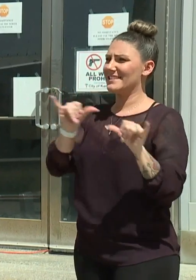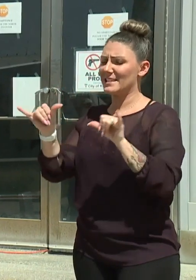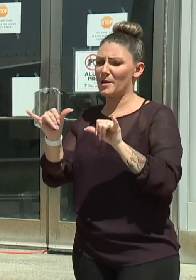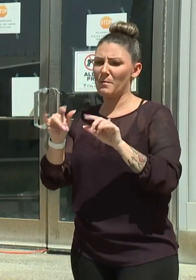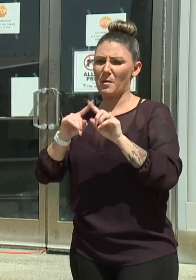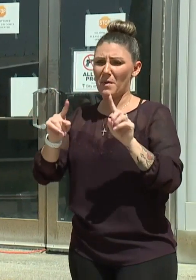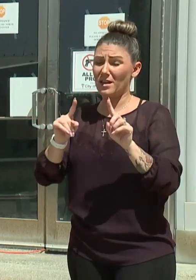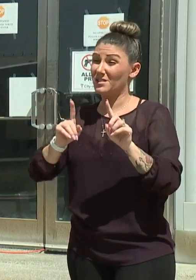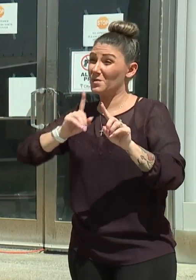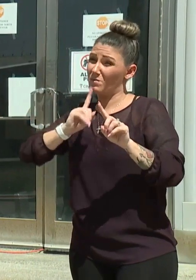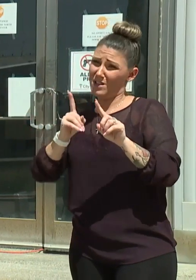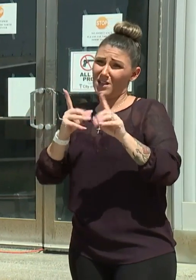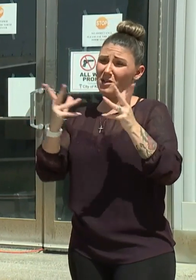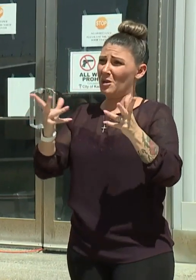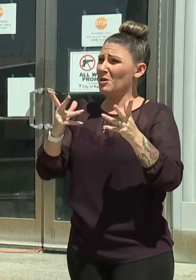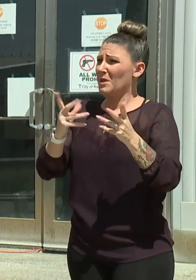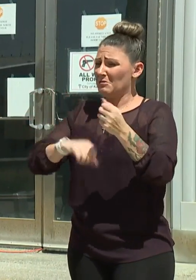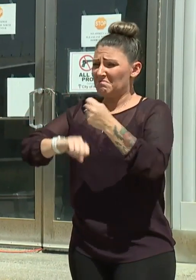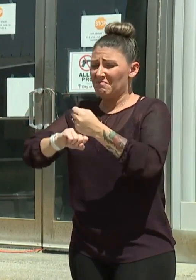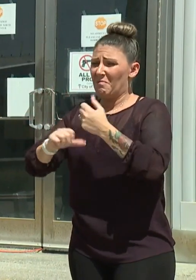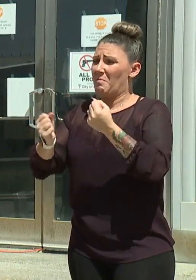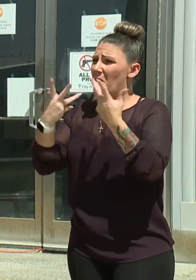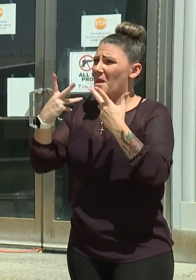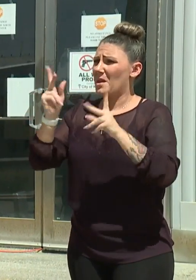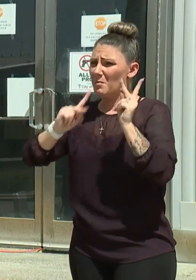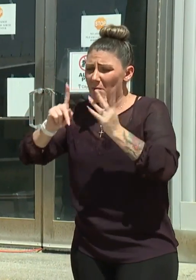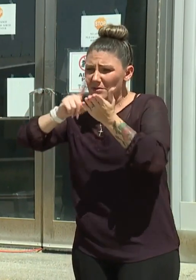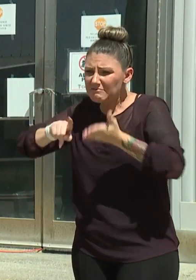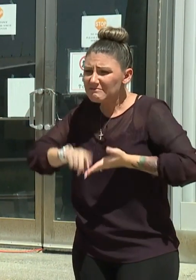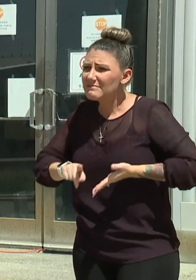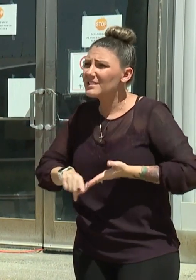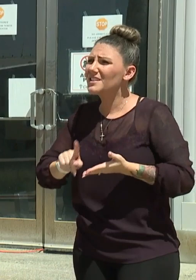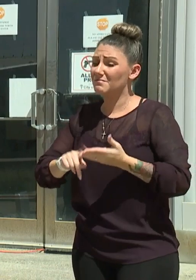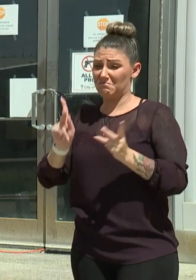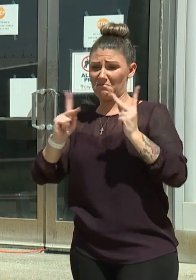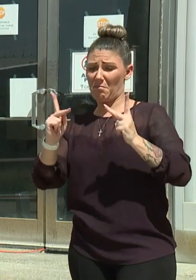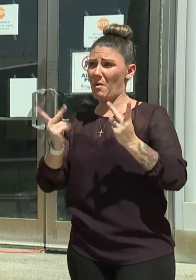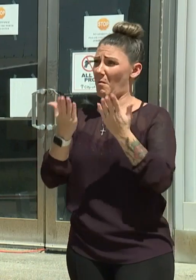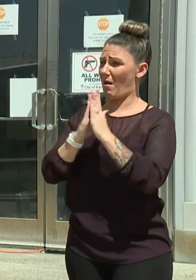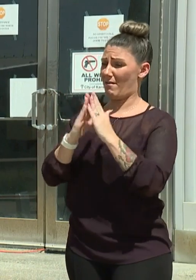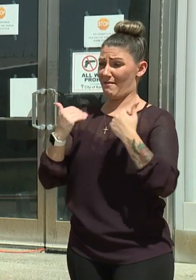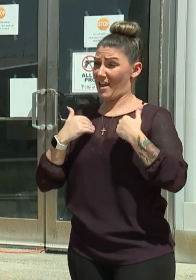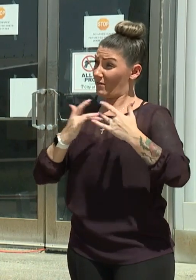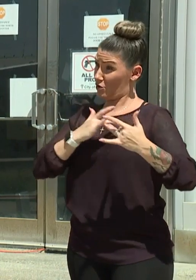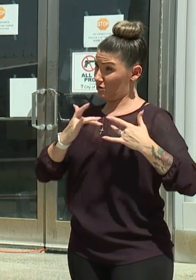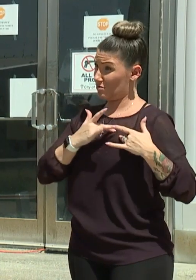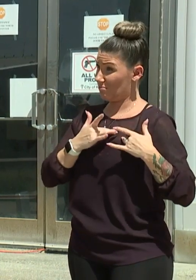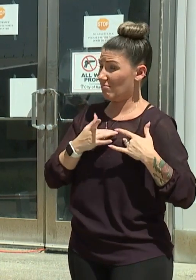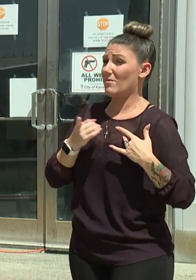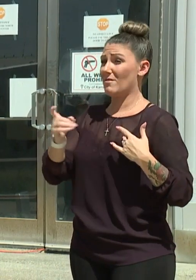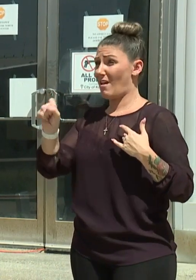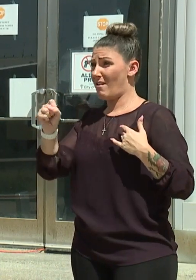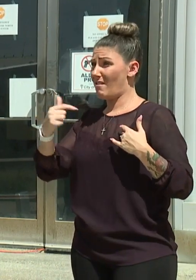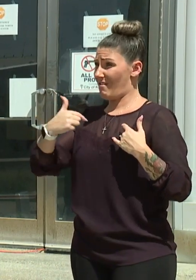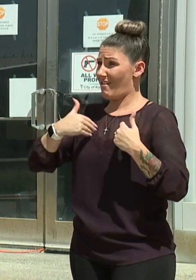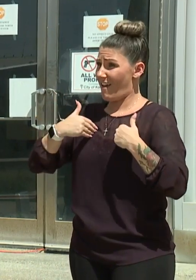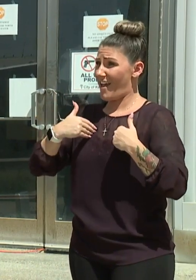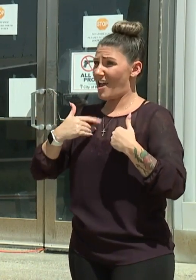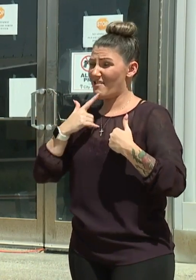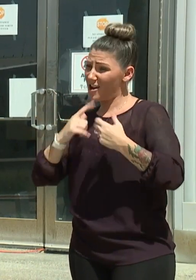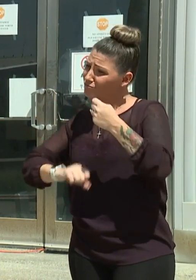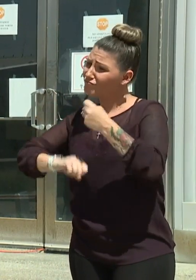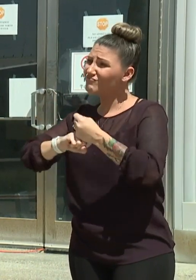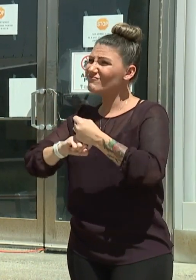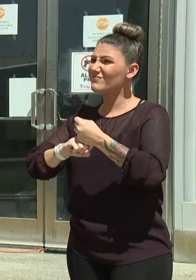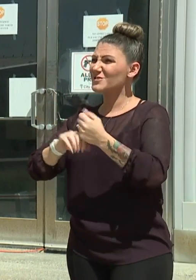vetted, that many have looked through. You know, people have asked, do I have some concern? I absolutely do. I'm a pretty big Chiefs fan,